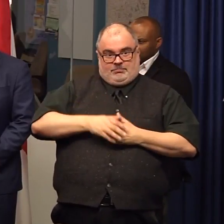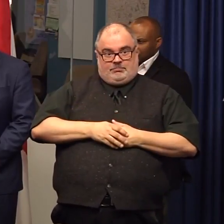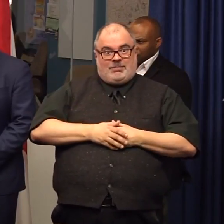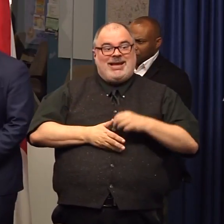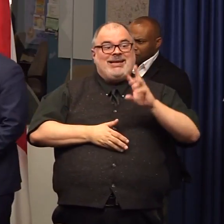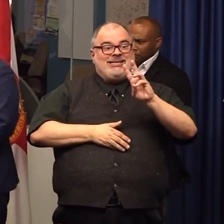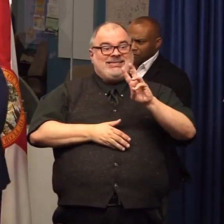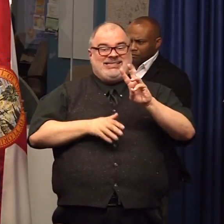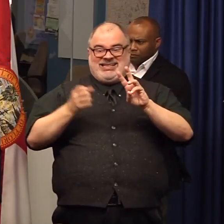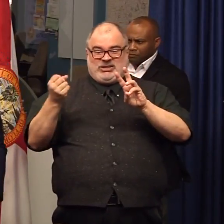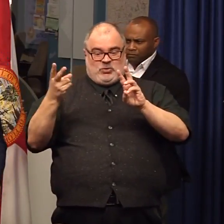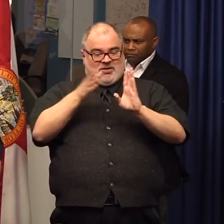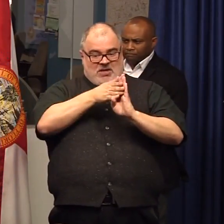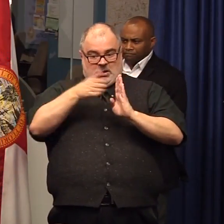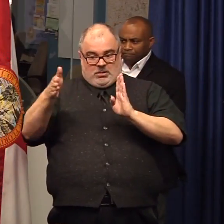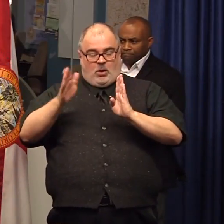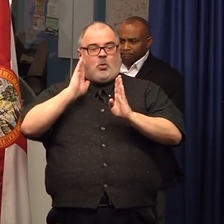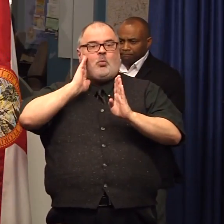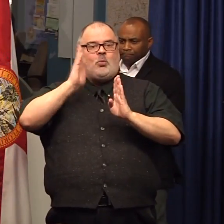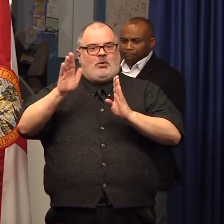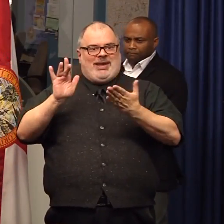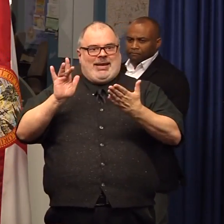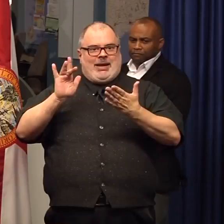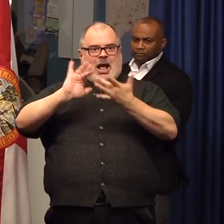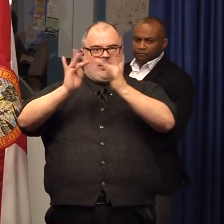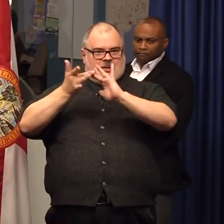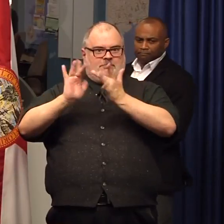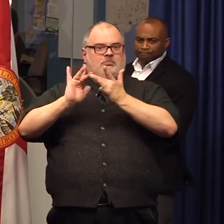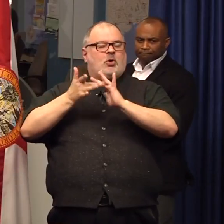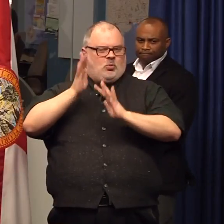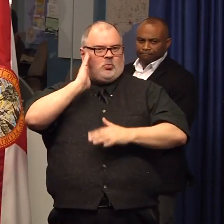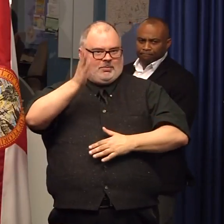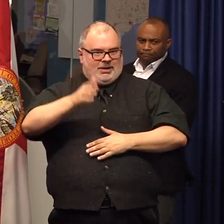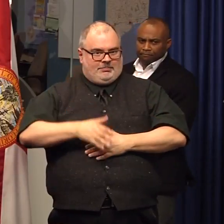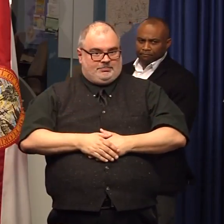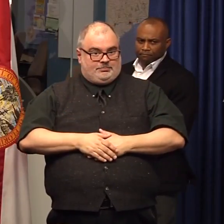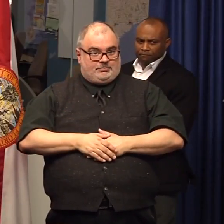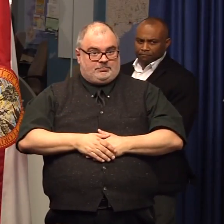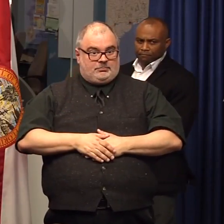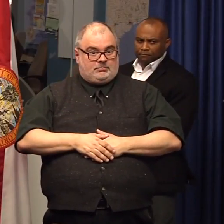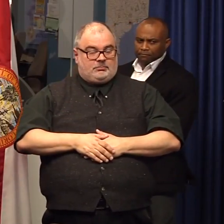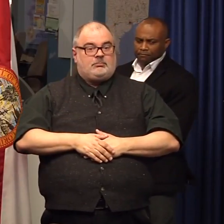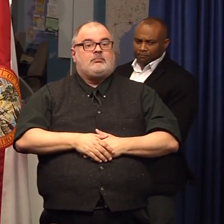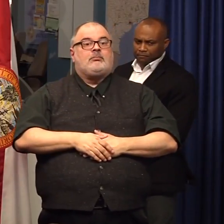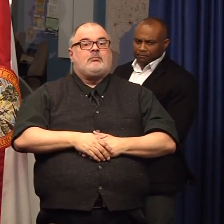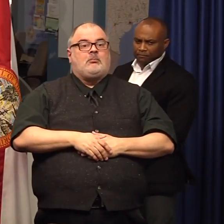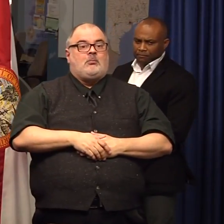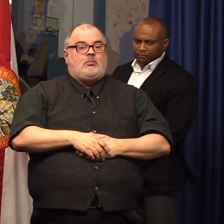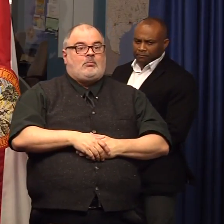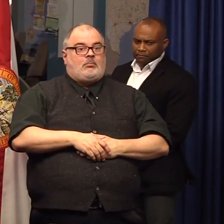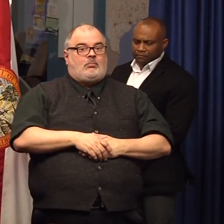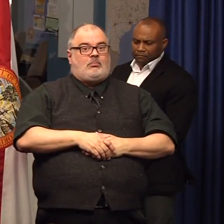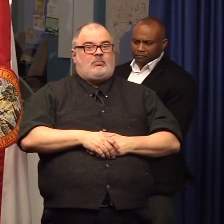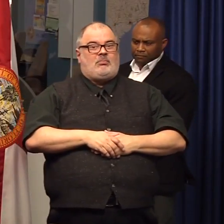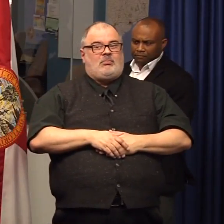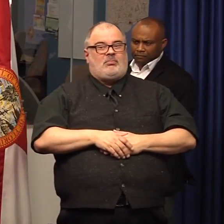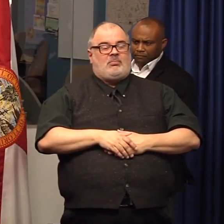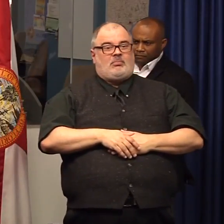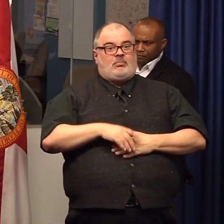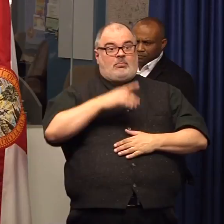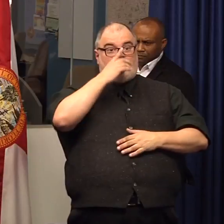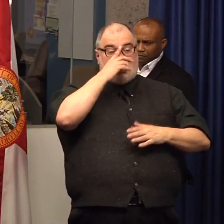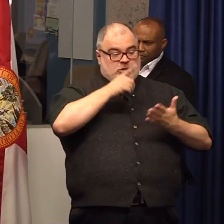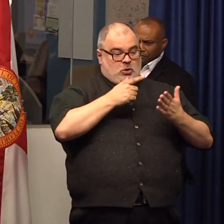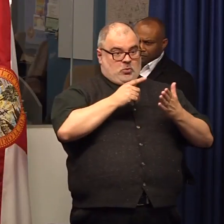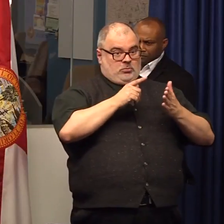oh no and then as the other schools come online you know because they have the spring break in the one week